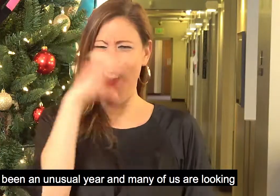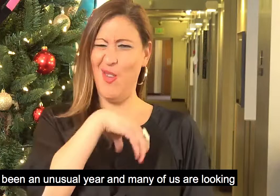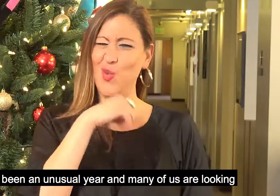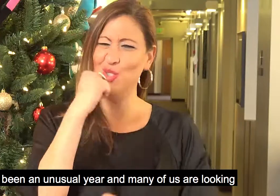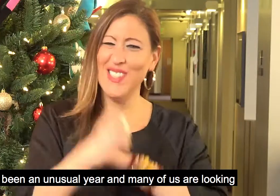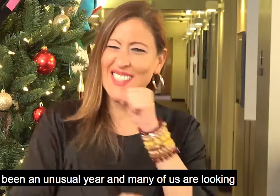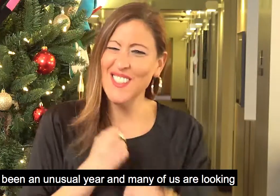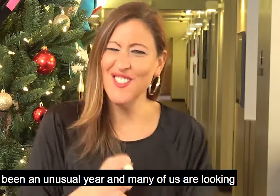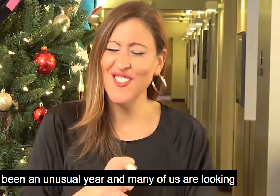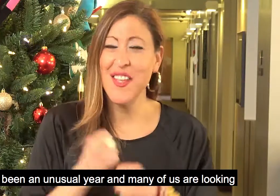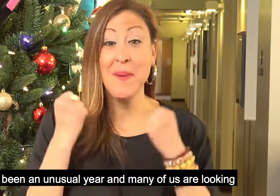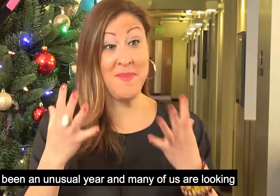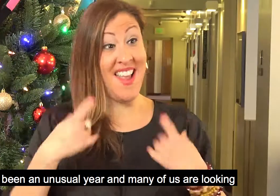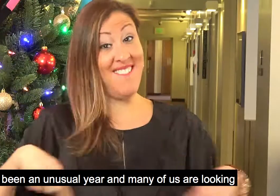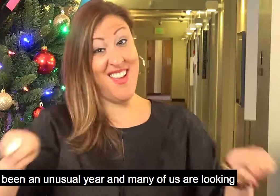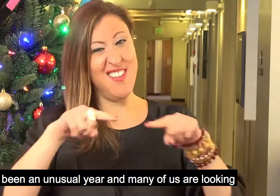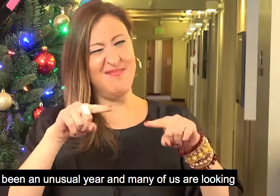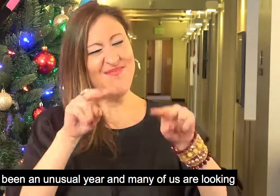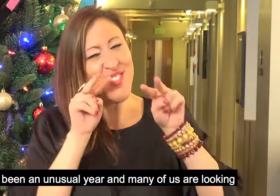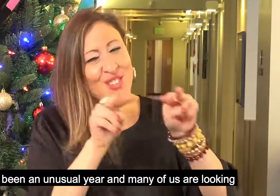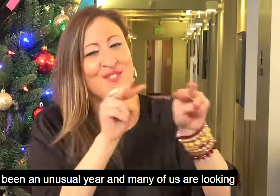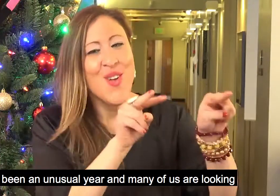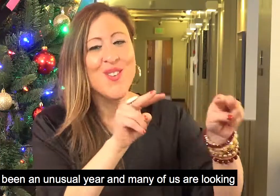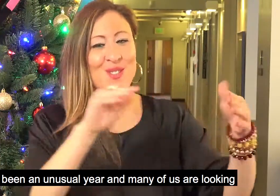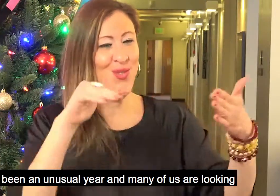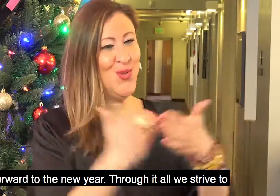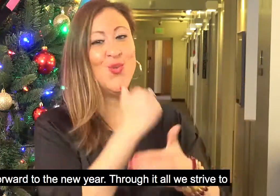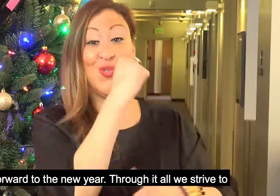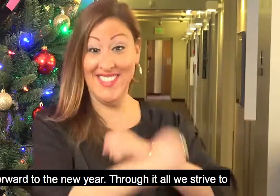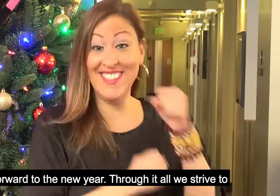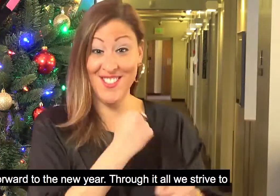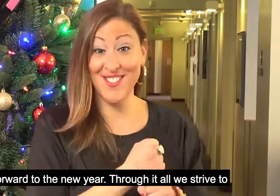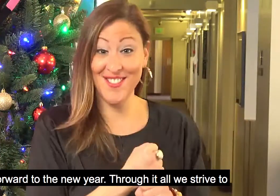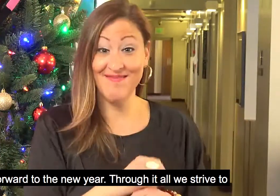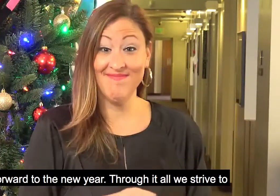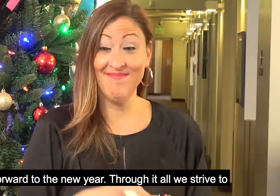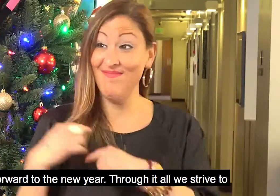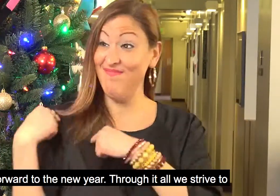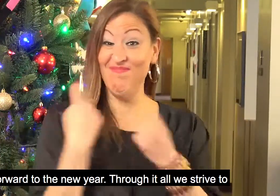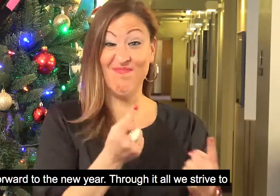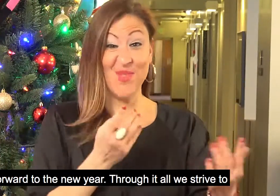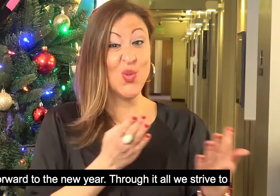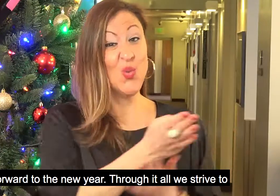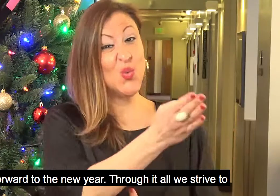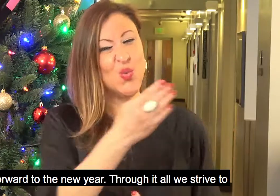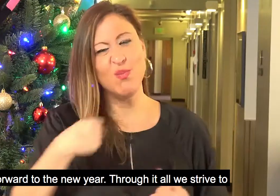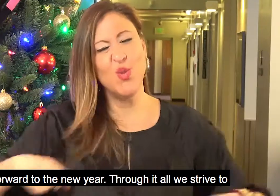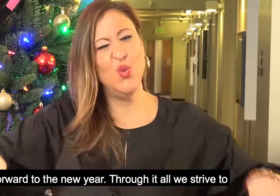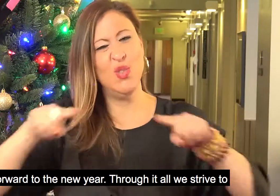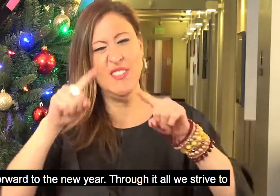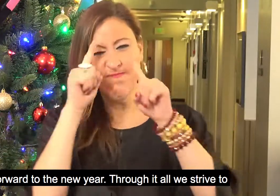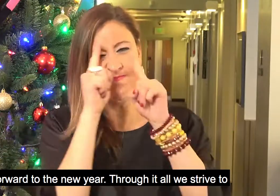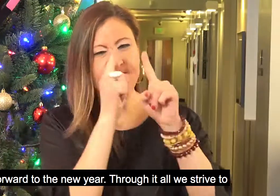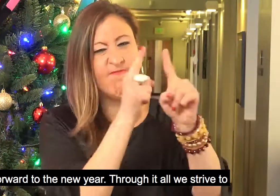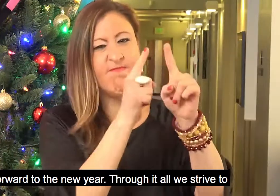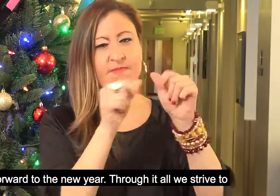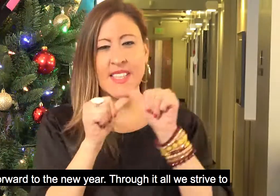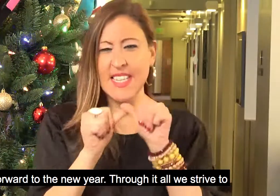it's been an unusual year and many of us are looking forward to the new year through it all we strive to continue providing